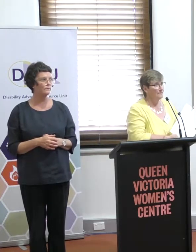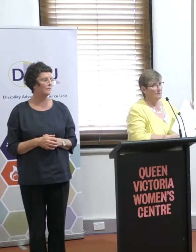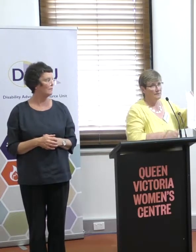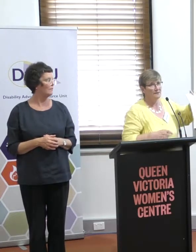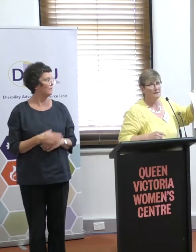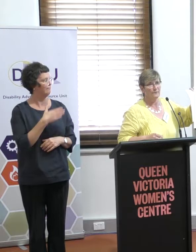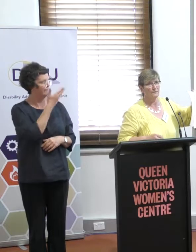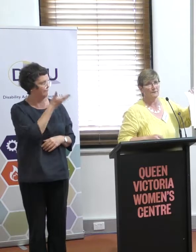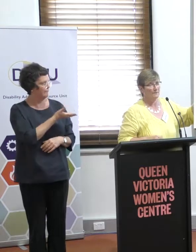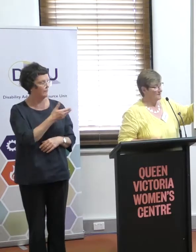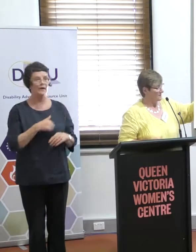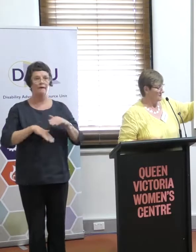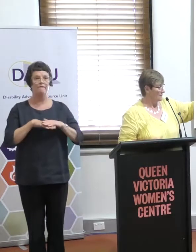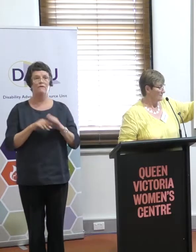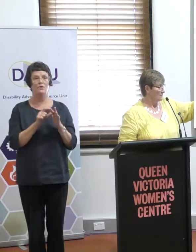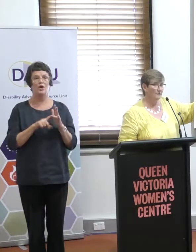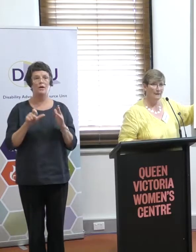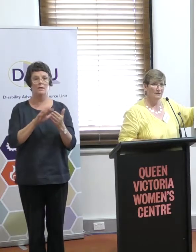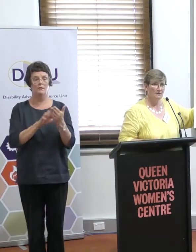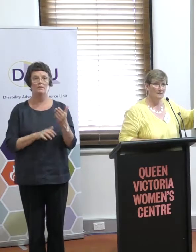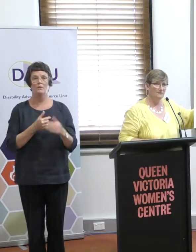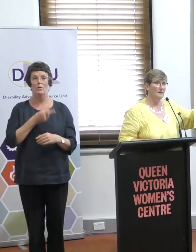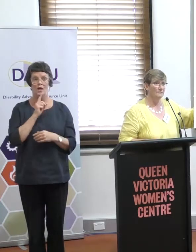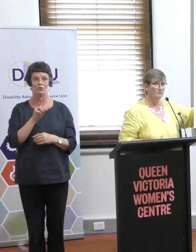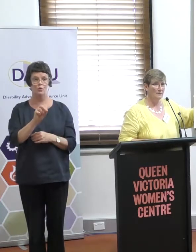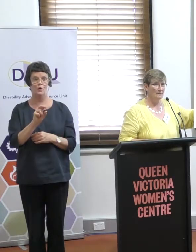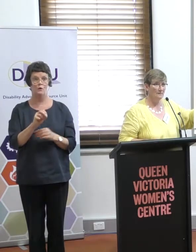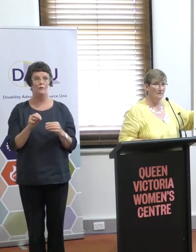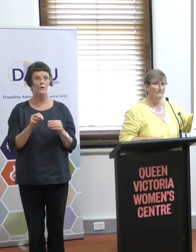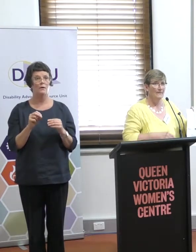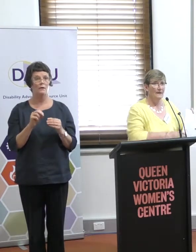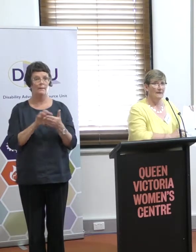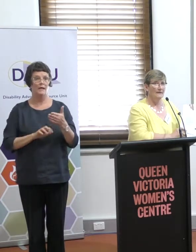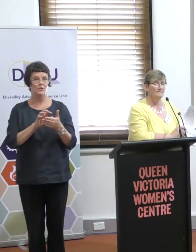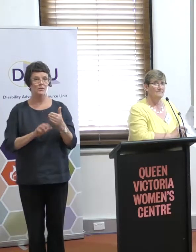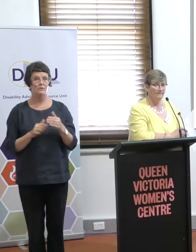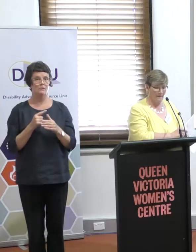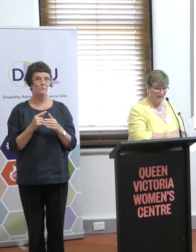up with was this is the full document. It's 112 pages. I only have two copies with me.